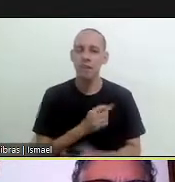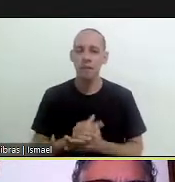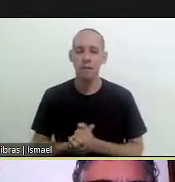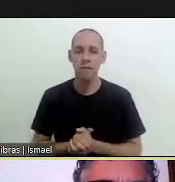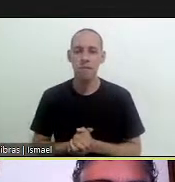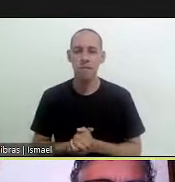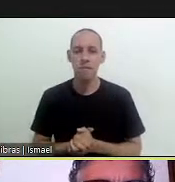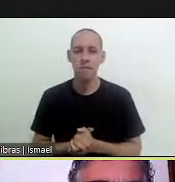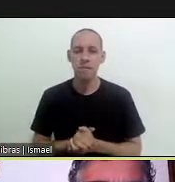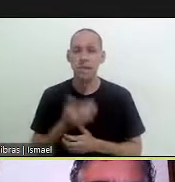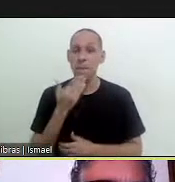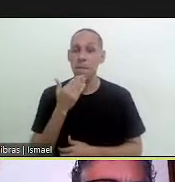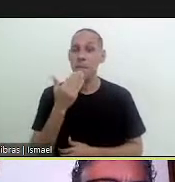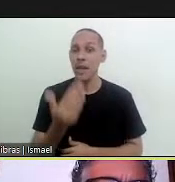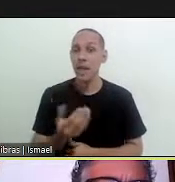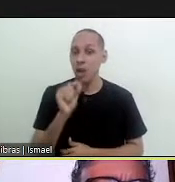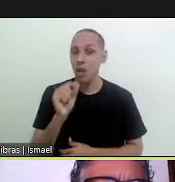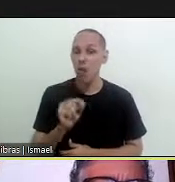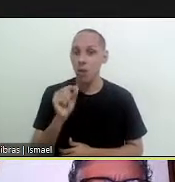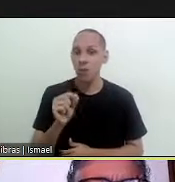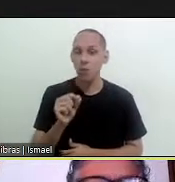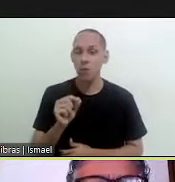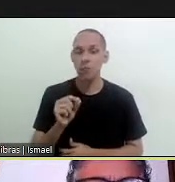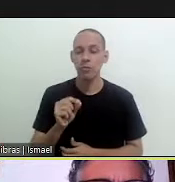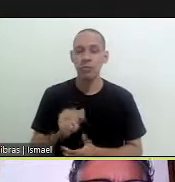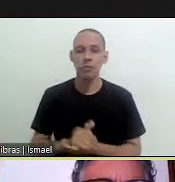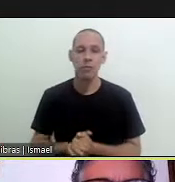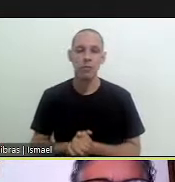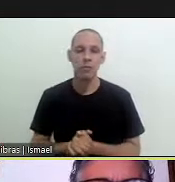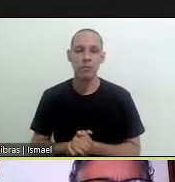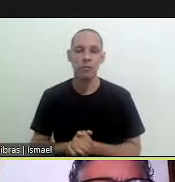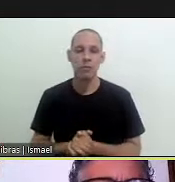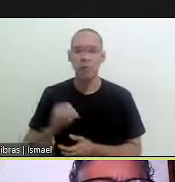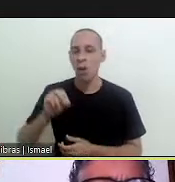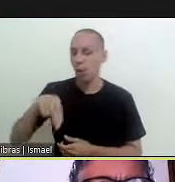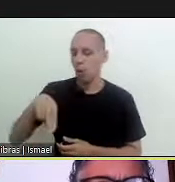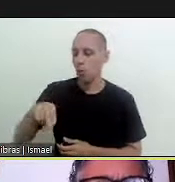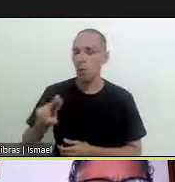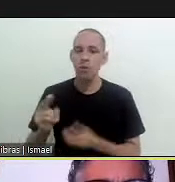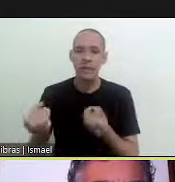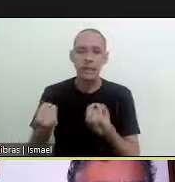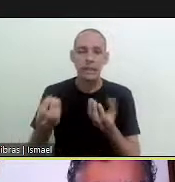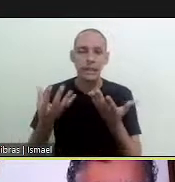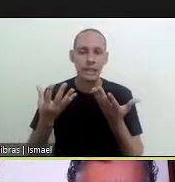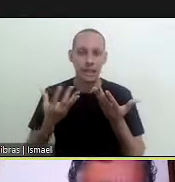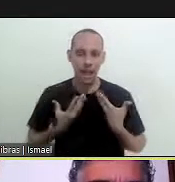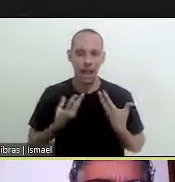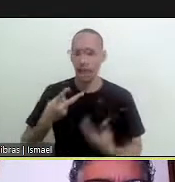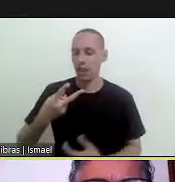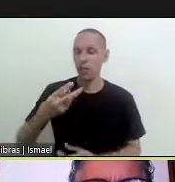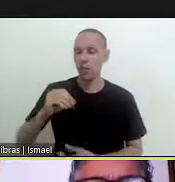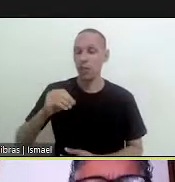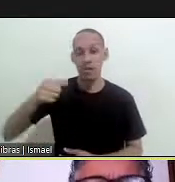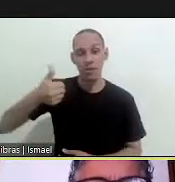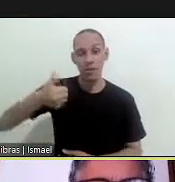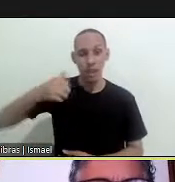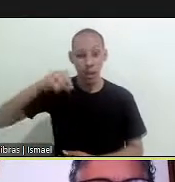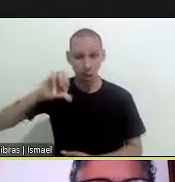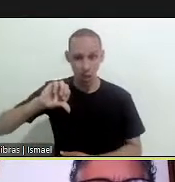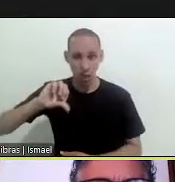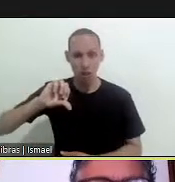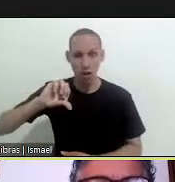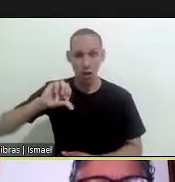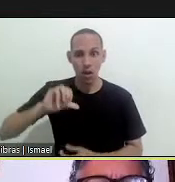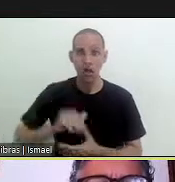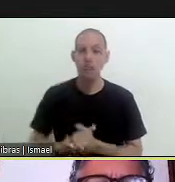after having requested from the who where we have our headquarters in the year of 2019